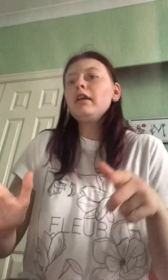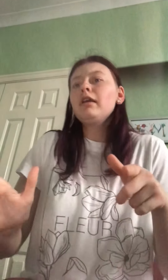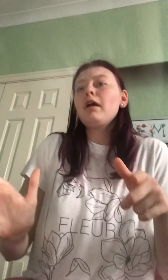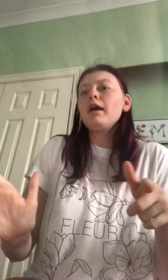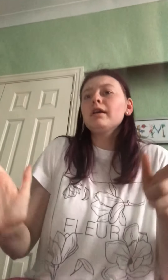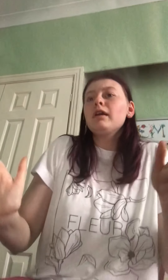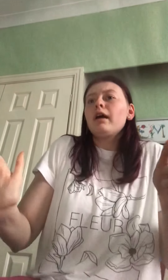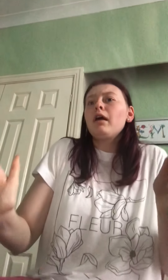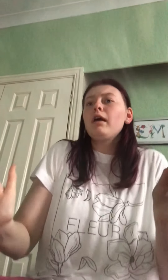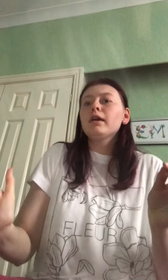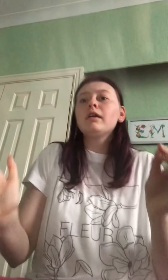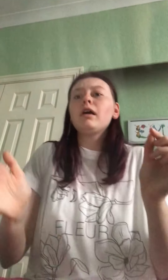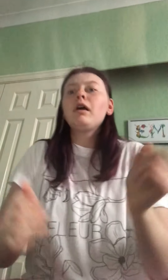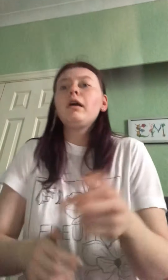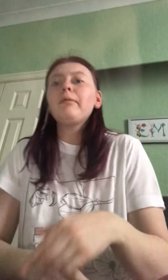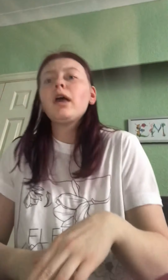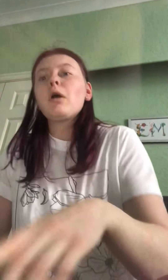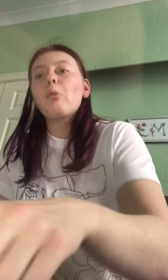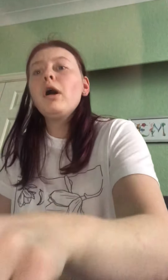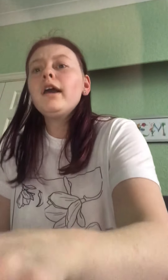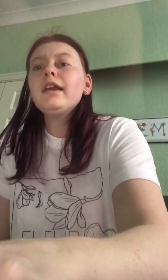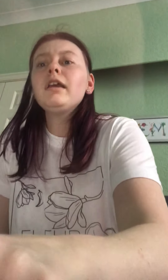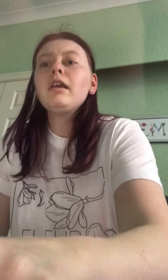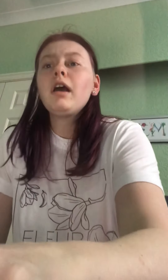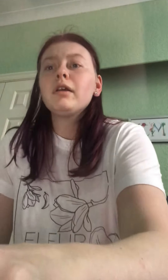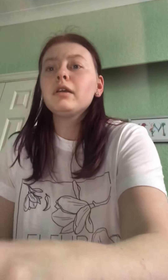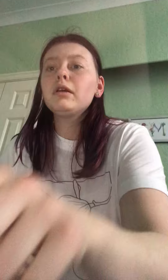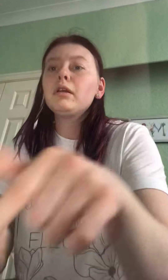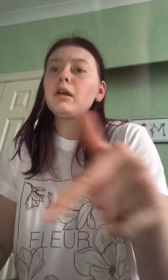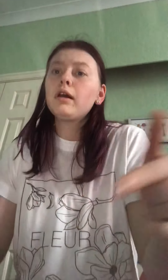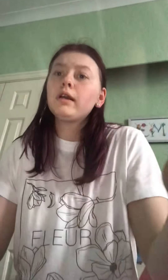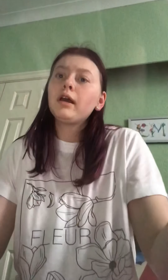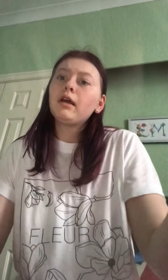why I am.